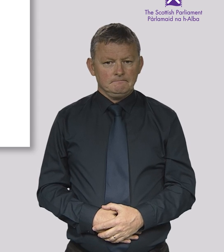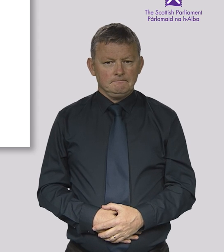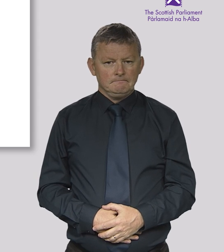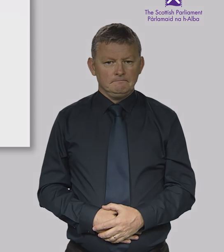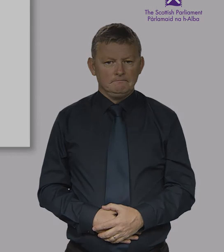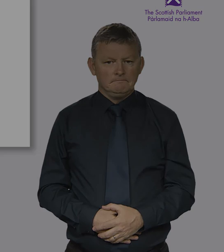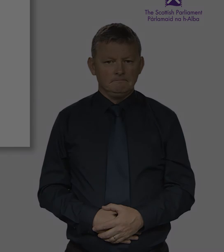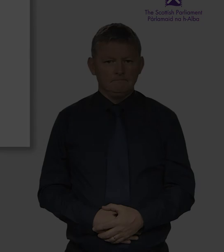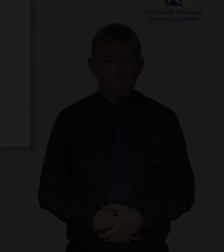Let This is the opportunity come committee.